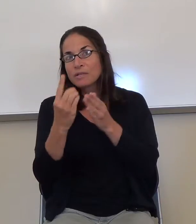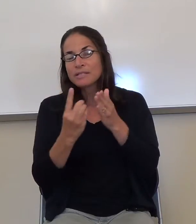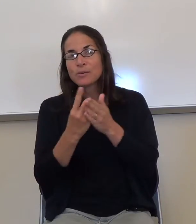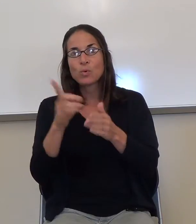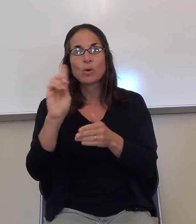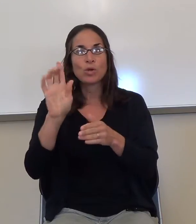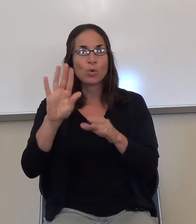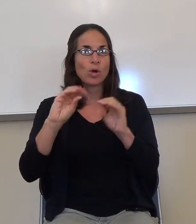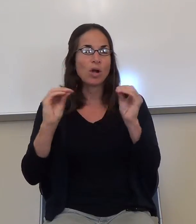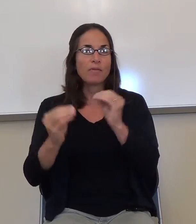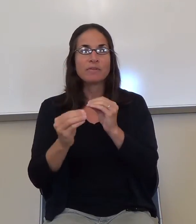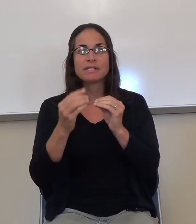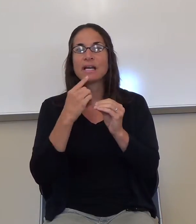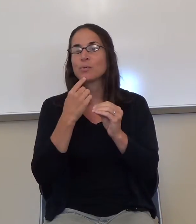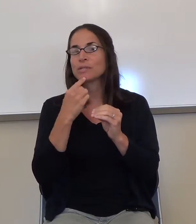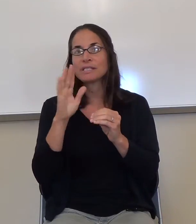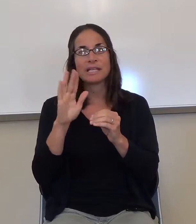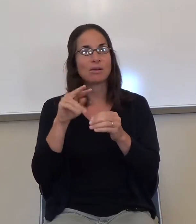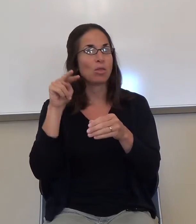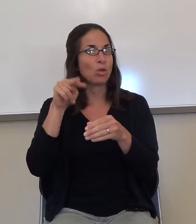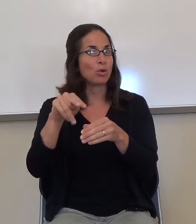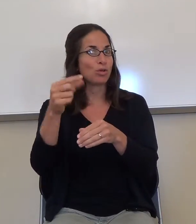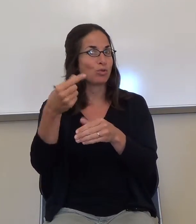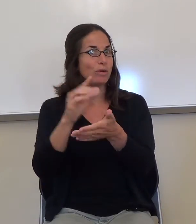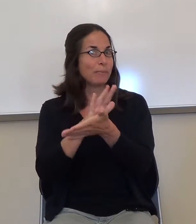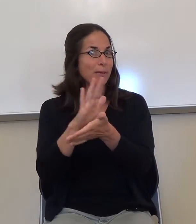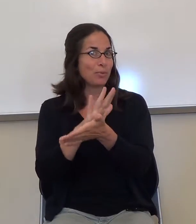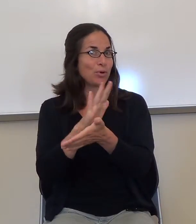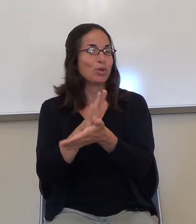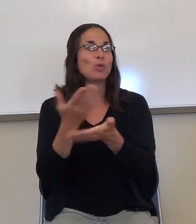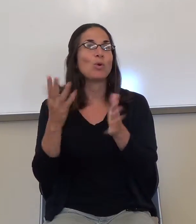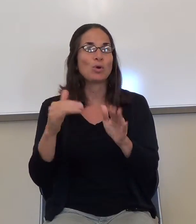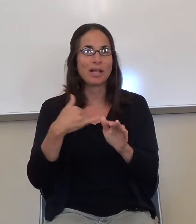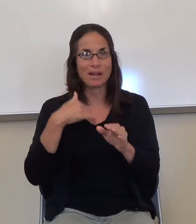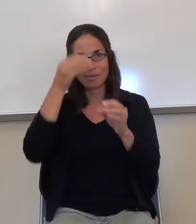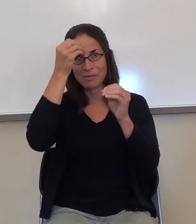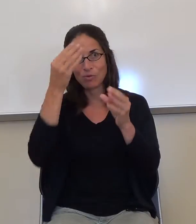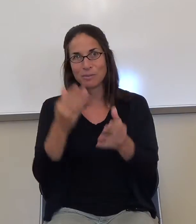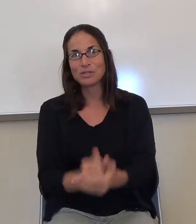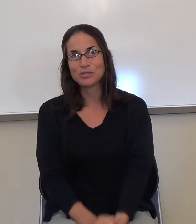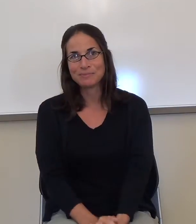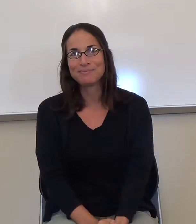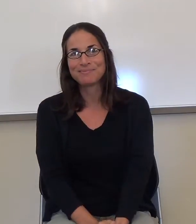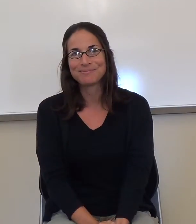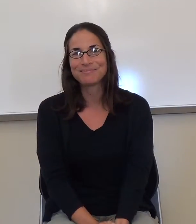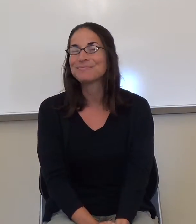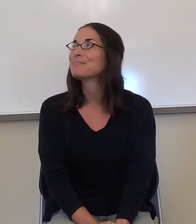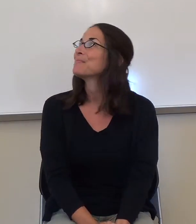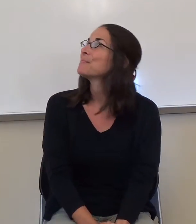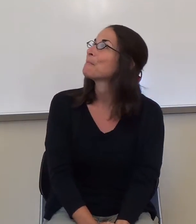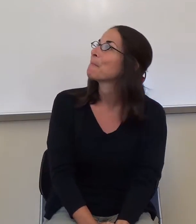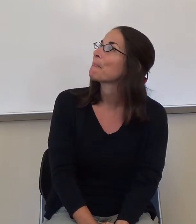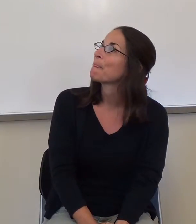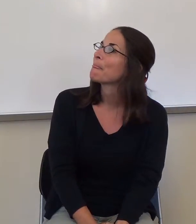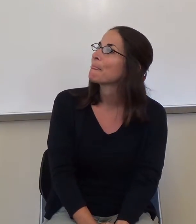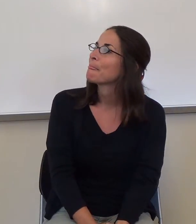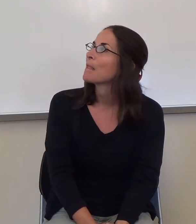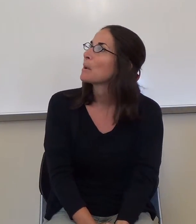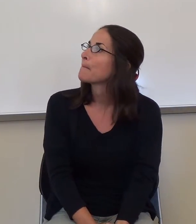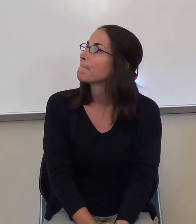I'm going to say, look on your green sheet. You have that information there, okay? Um, however, as